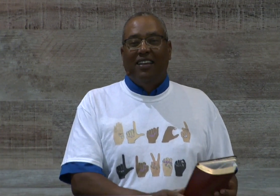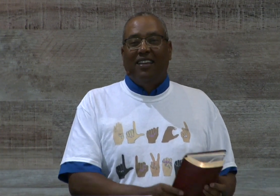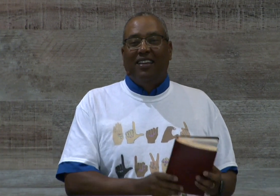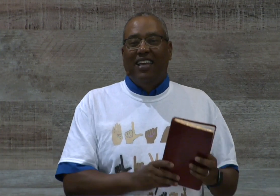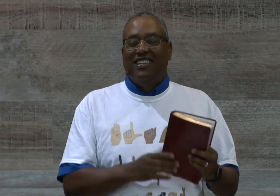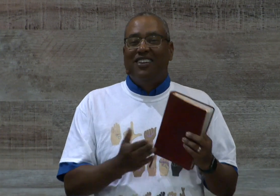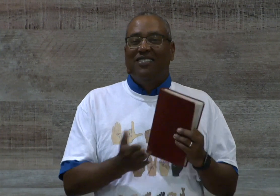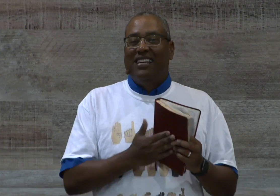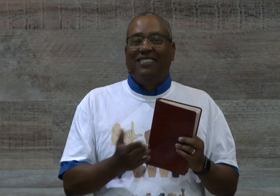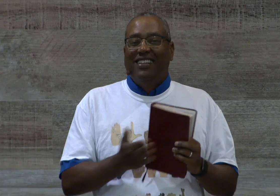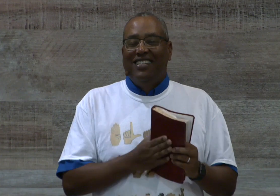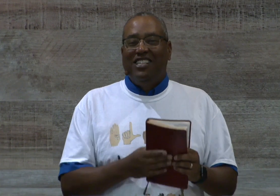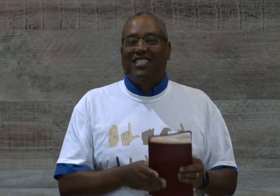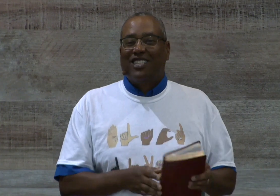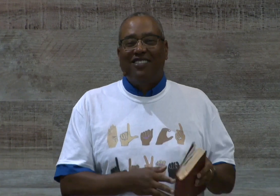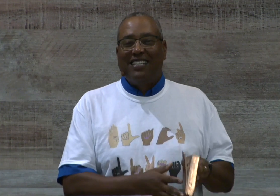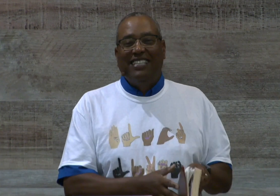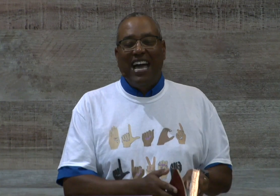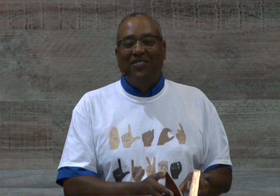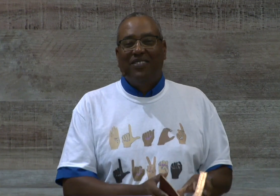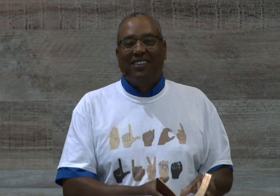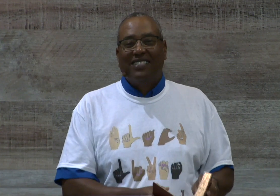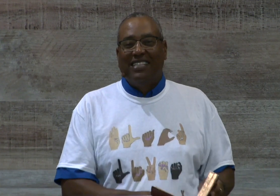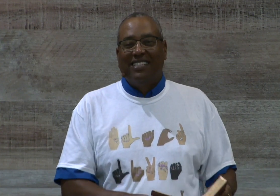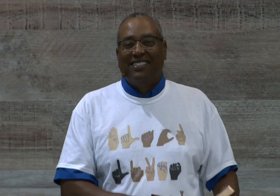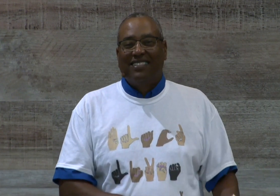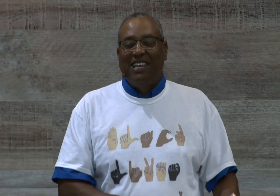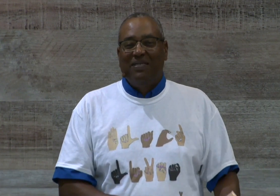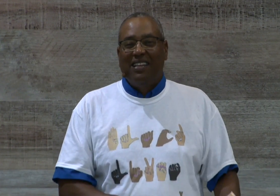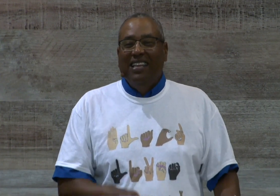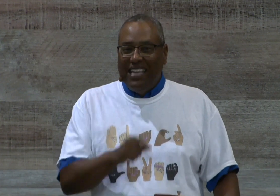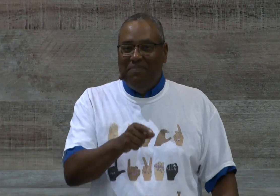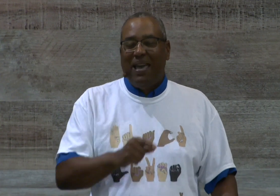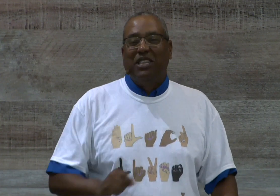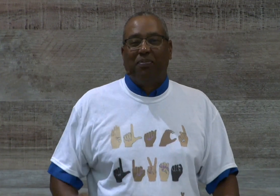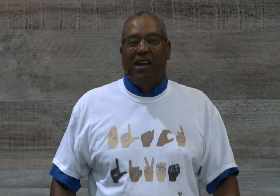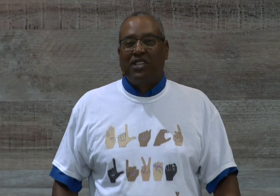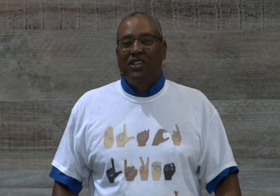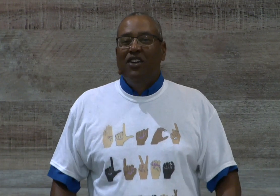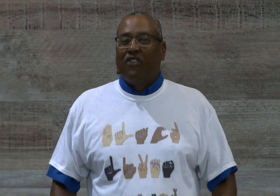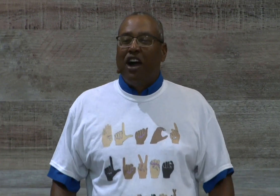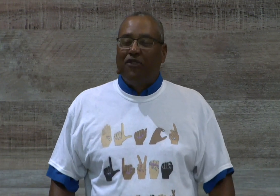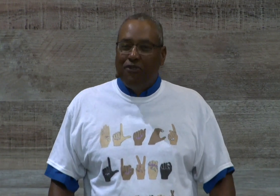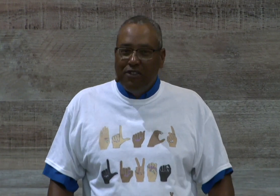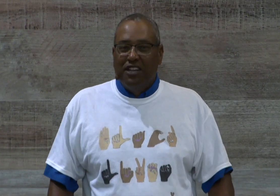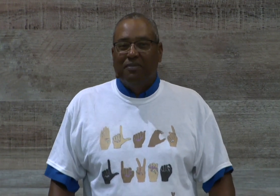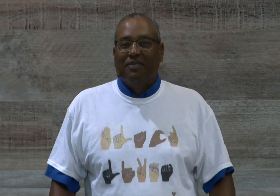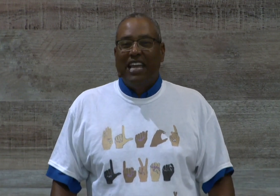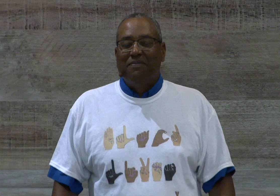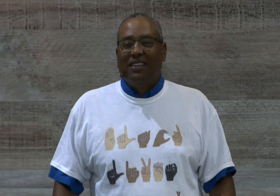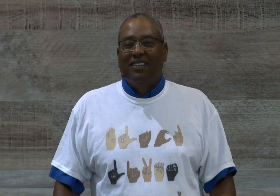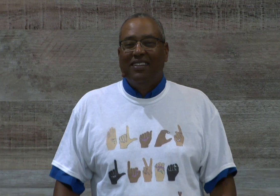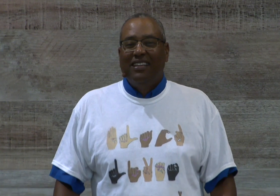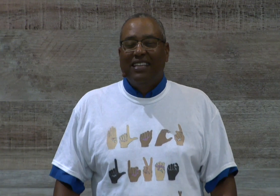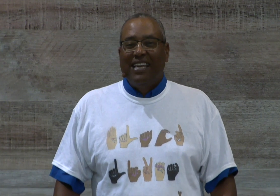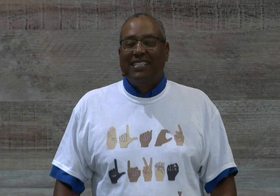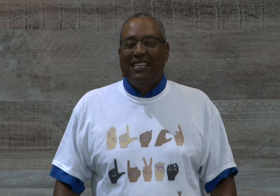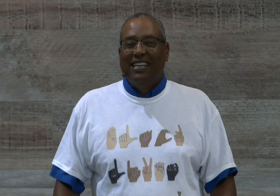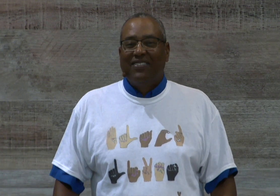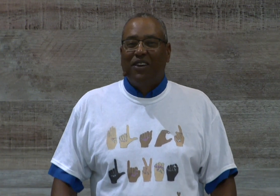And to know that Jesus Christ died for our sins. Amen? He paid the price for our freedom. Amen? Yes, he did. For our